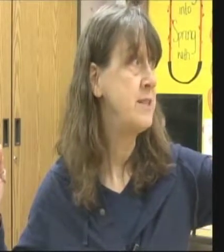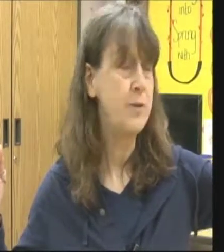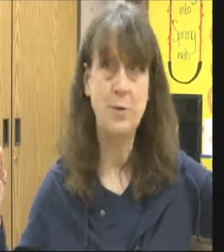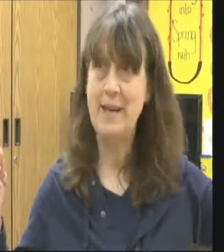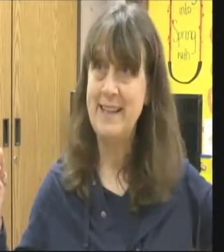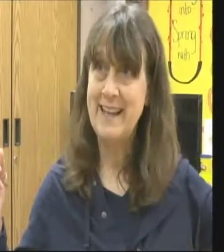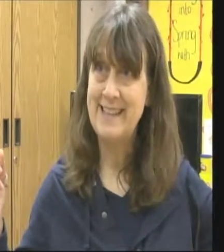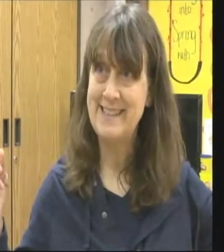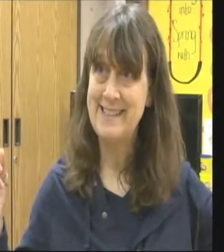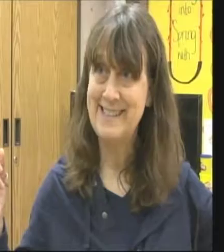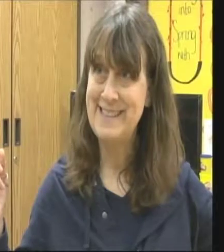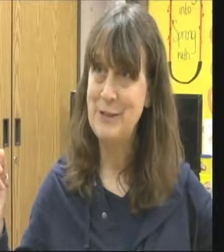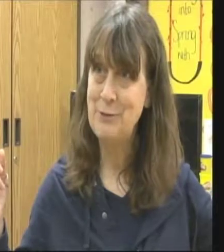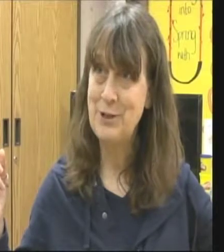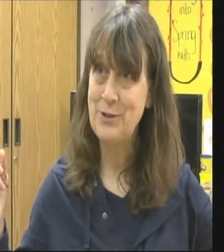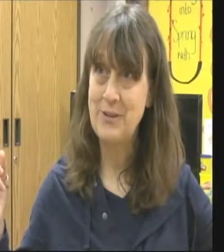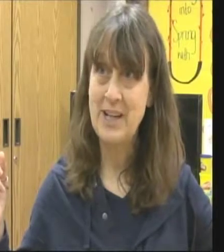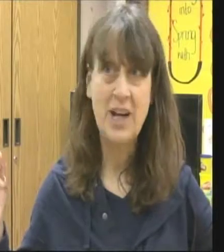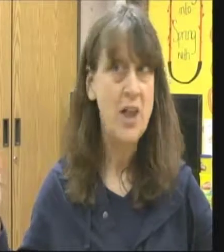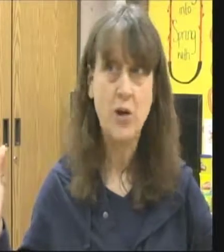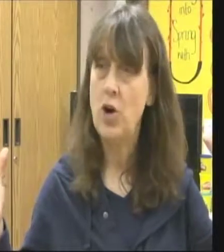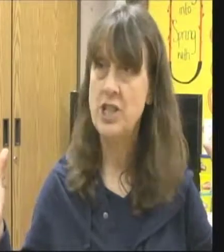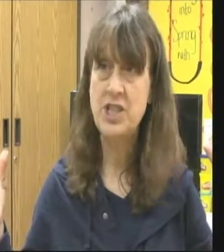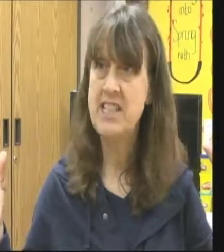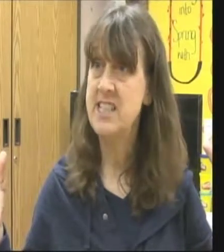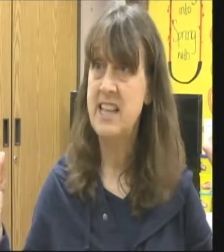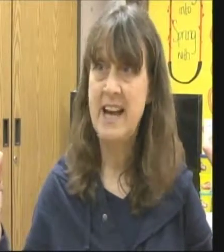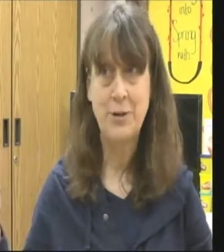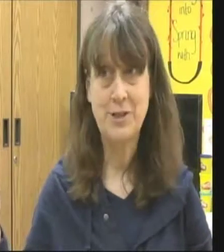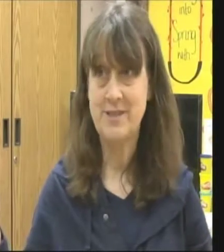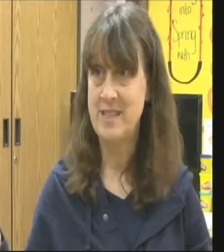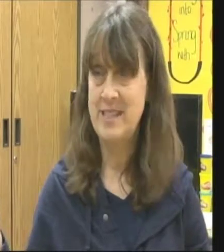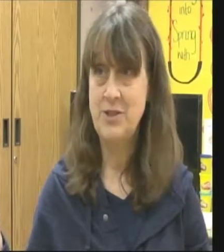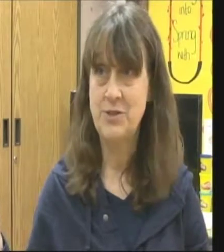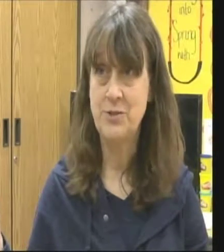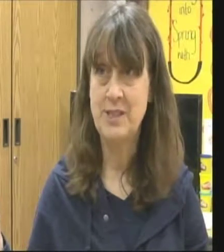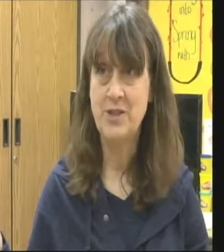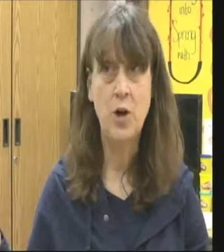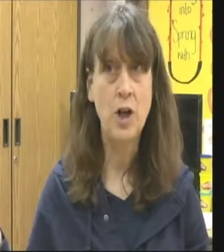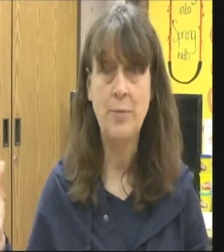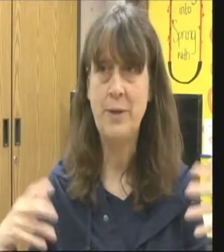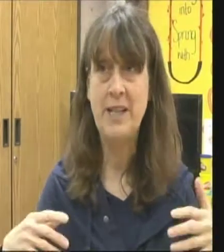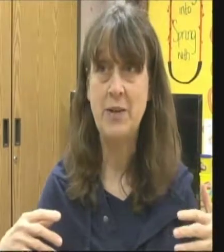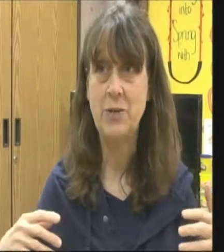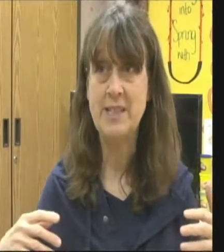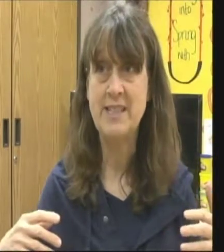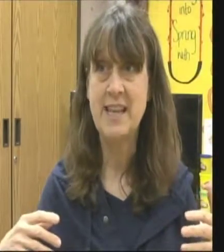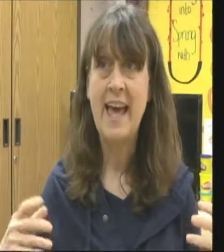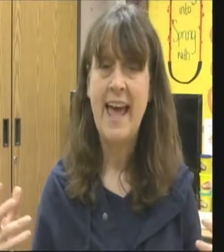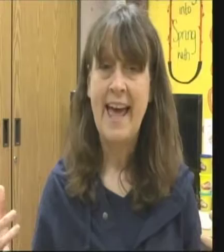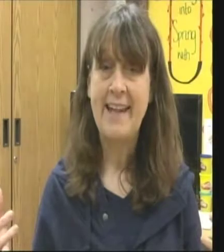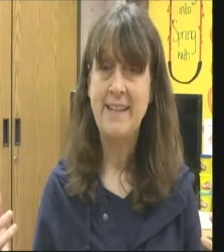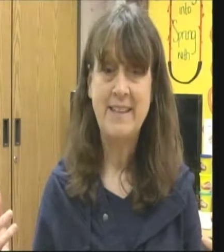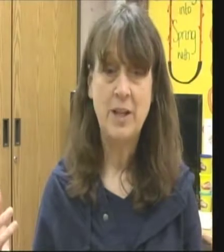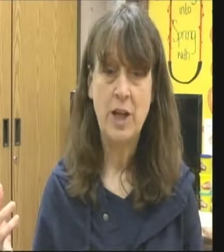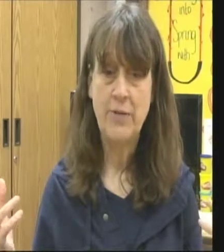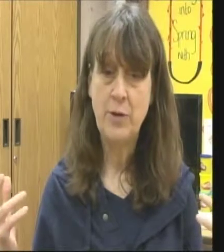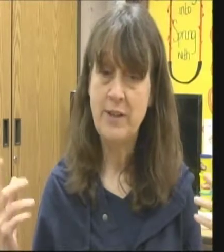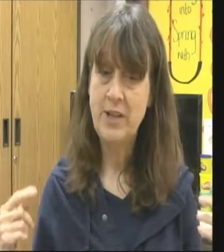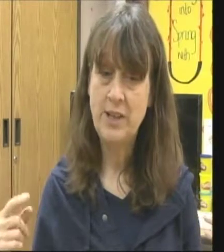noises of her making that tea water over there, they're all just as loud as the teacher's noise. They're all competing noises. And if you have a